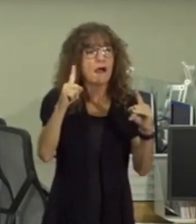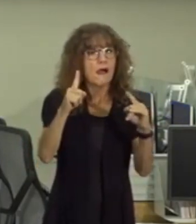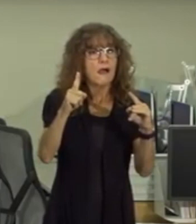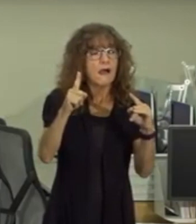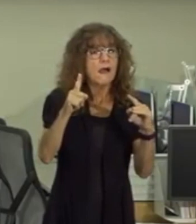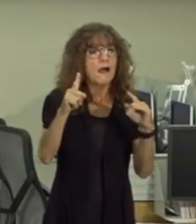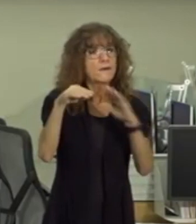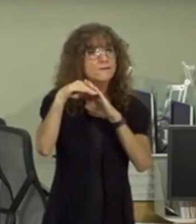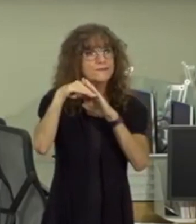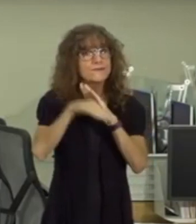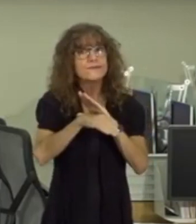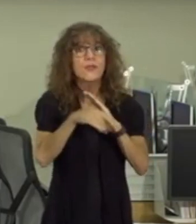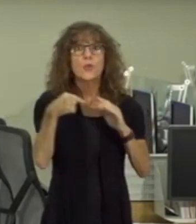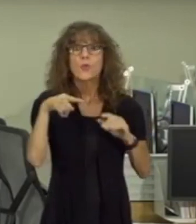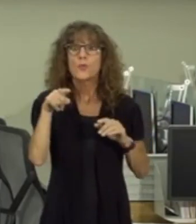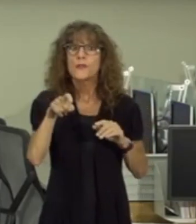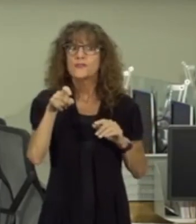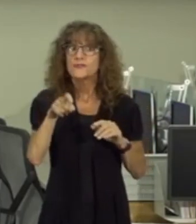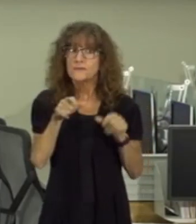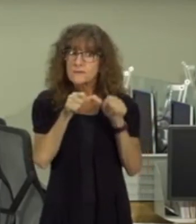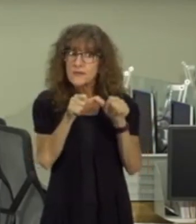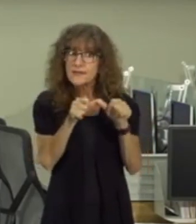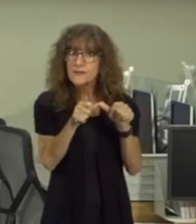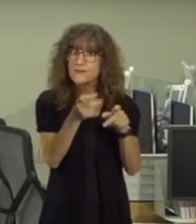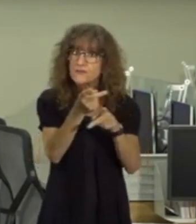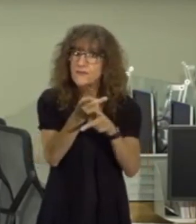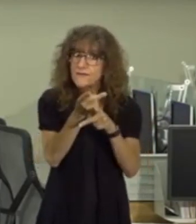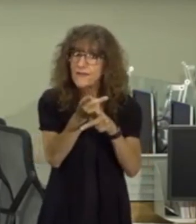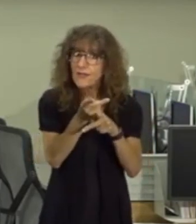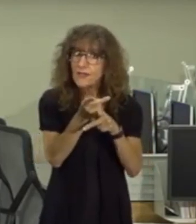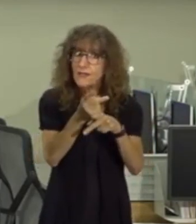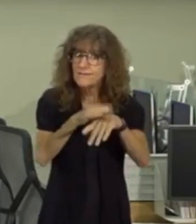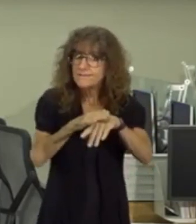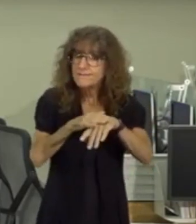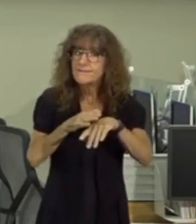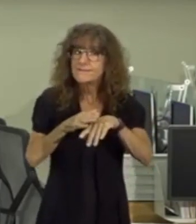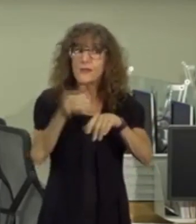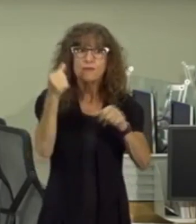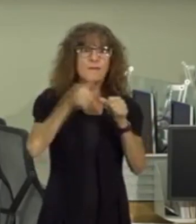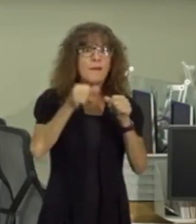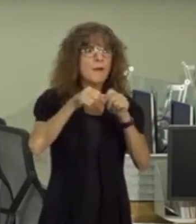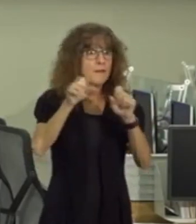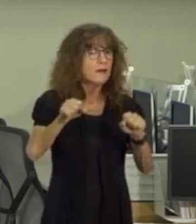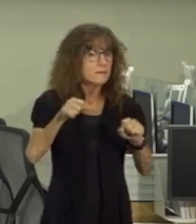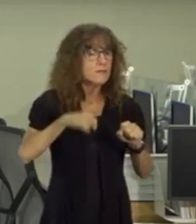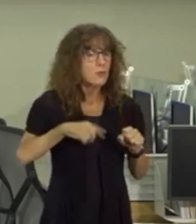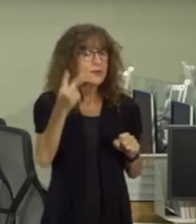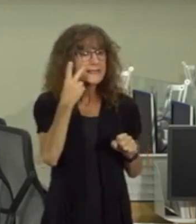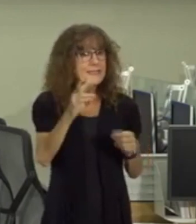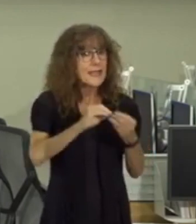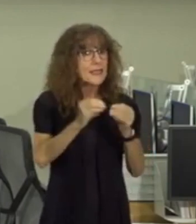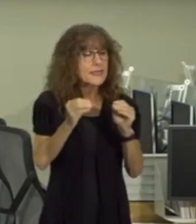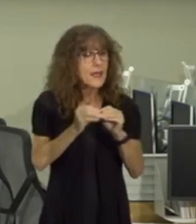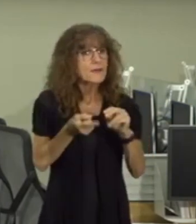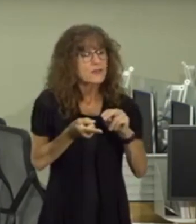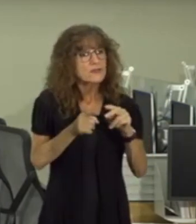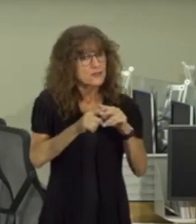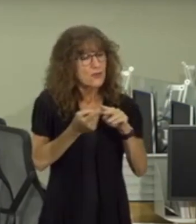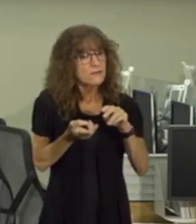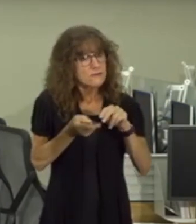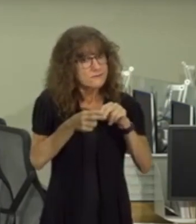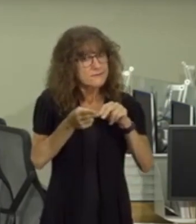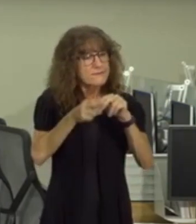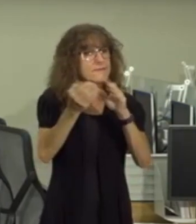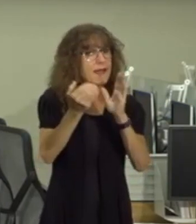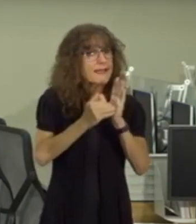we should remain cautious and keep in mind that it's possible we will see our numbers start to rise again